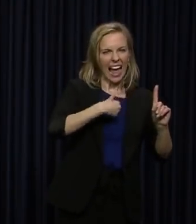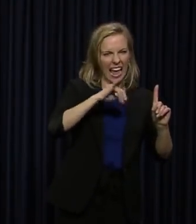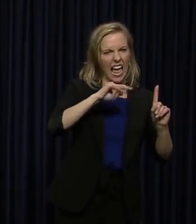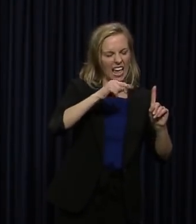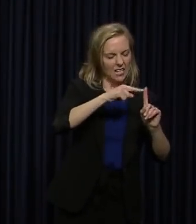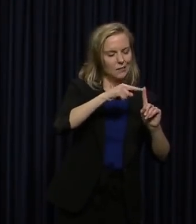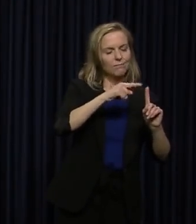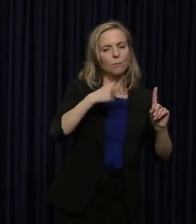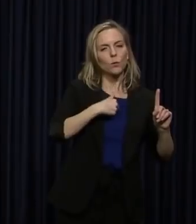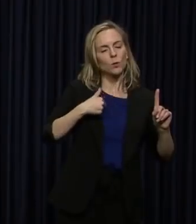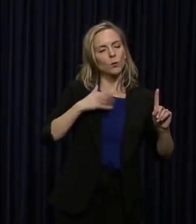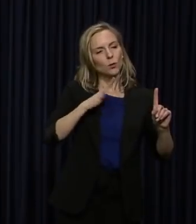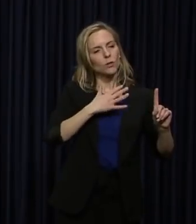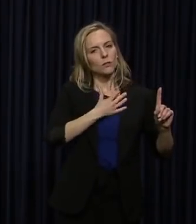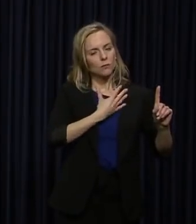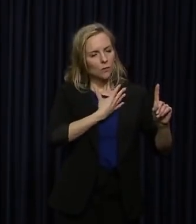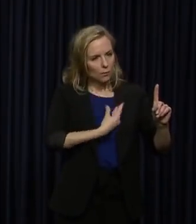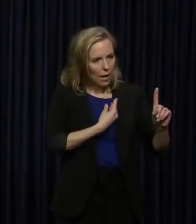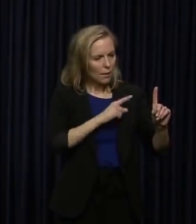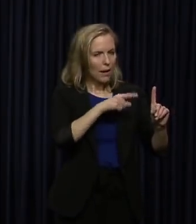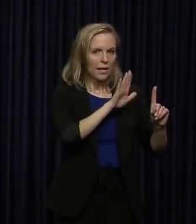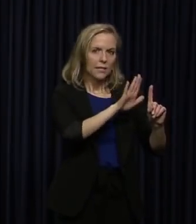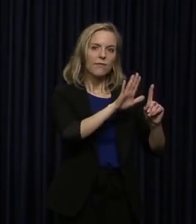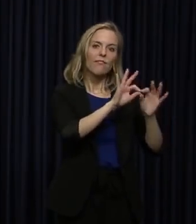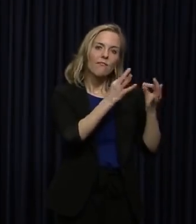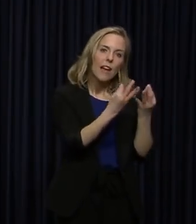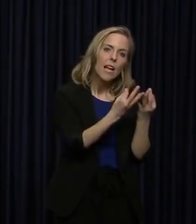thinking about him and his family.